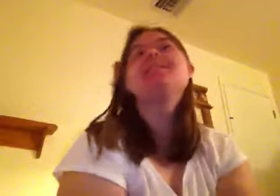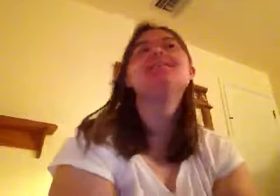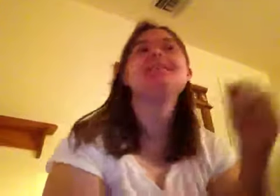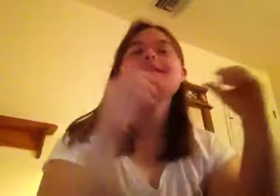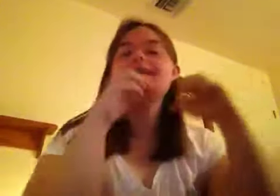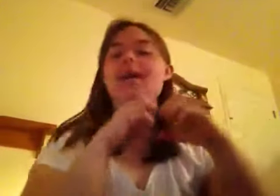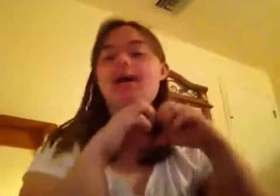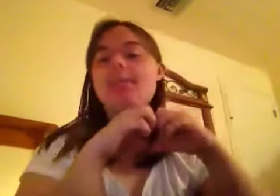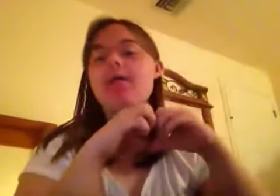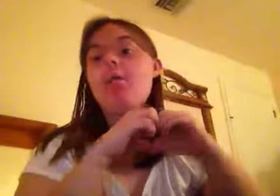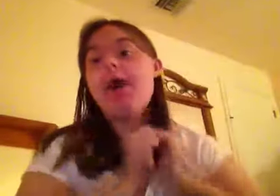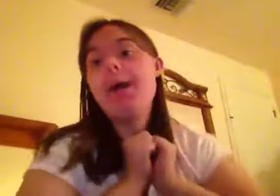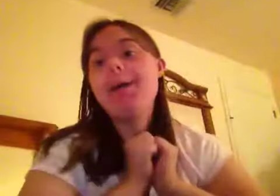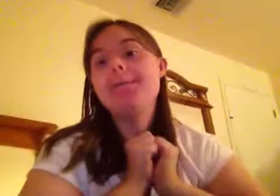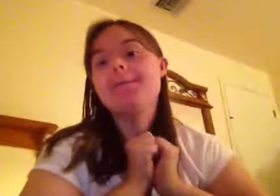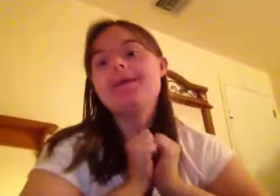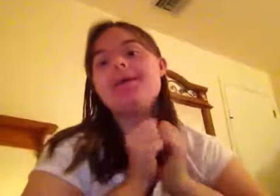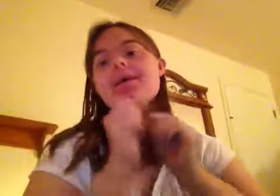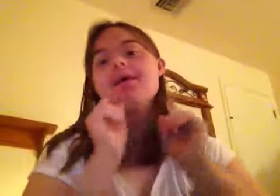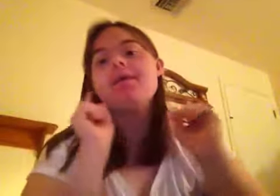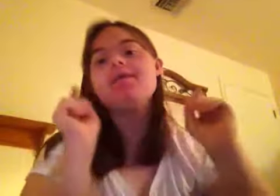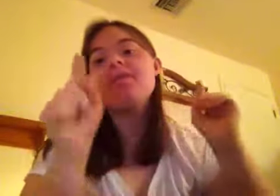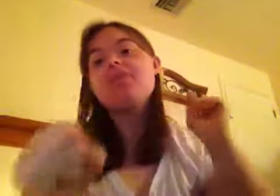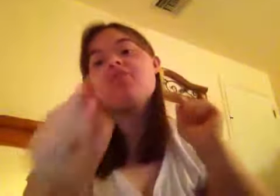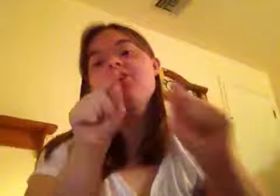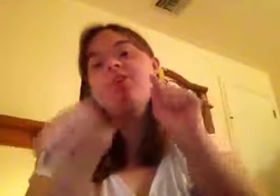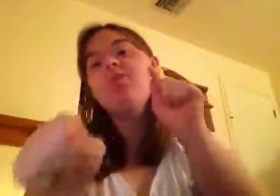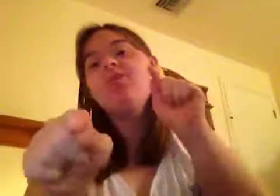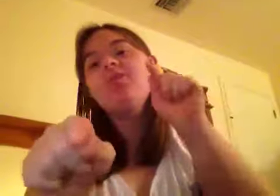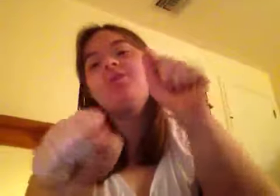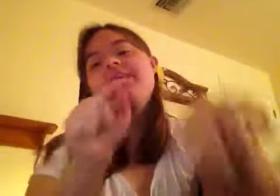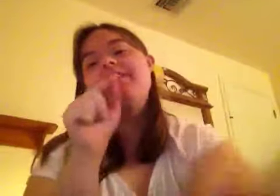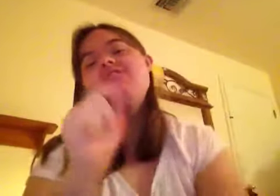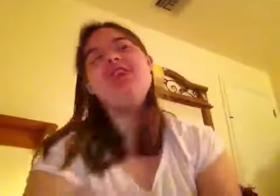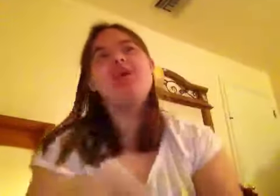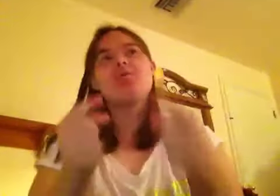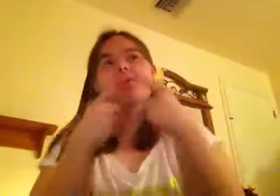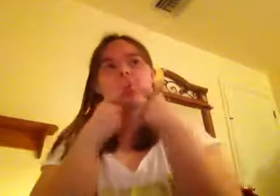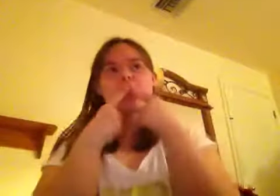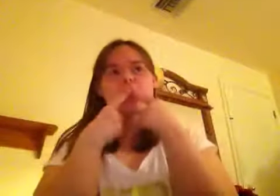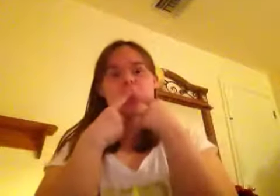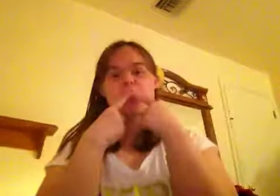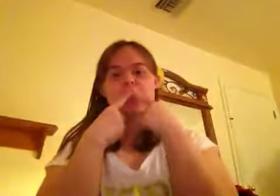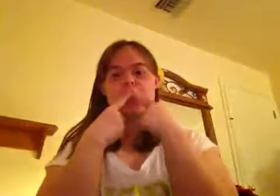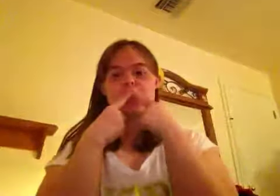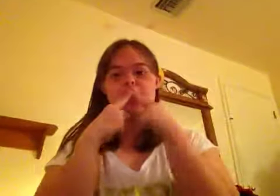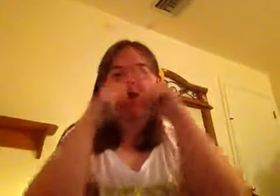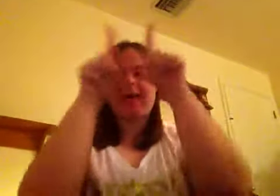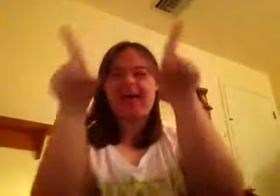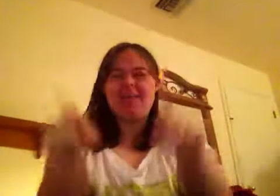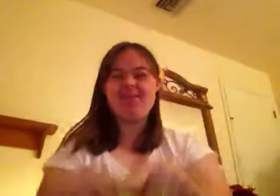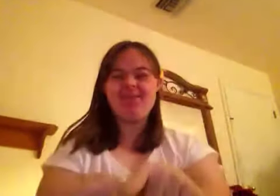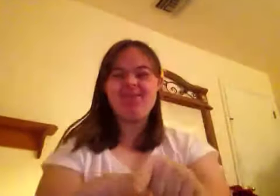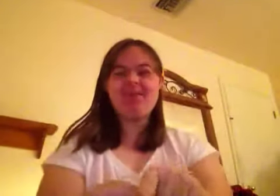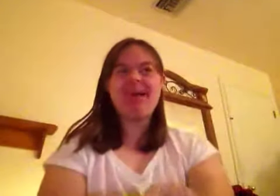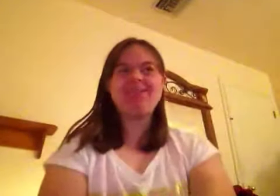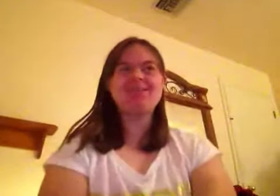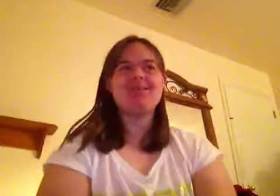and by the way this is for you Lucas and Jenny I love you guys so